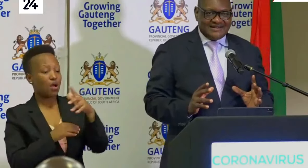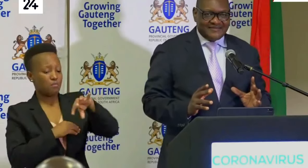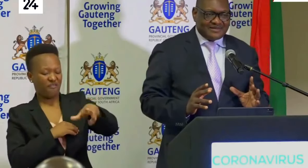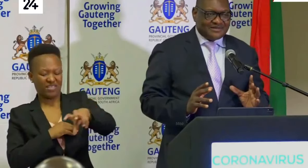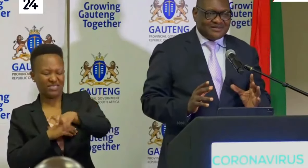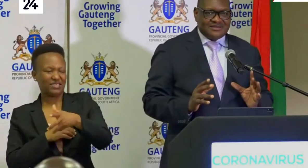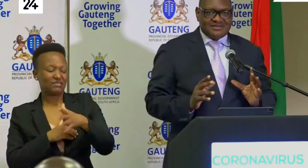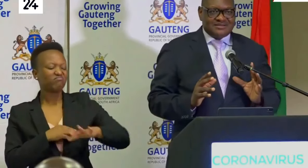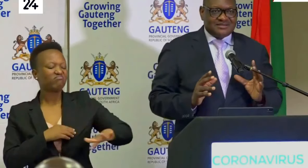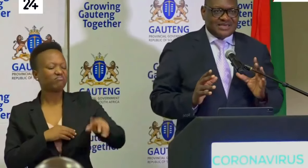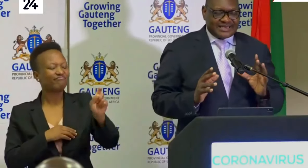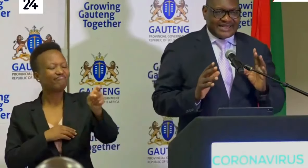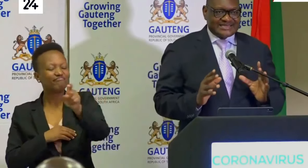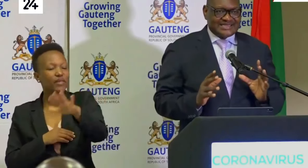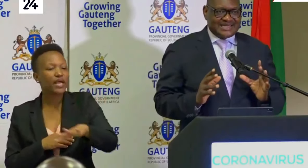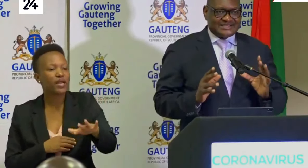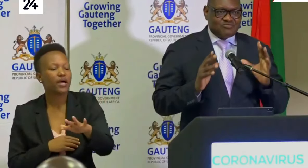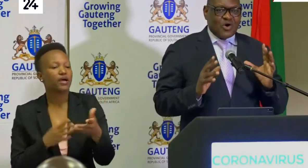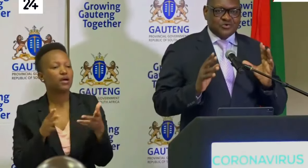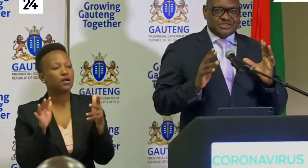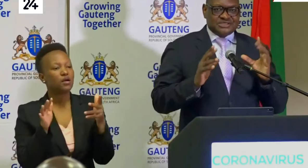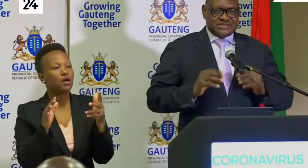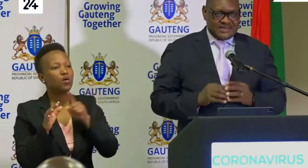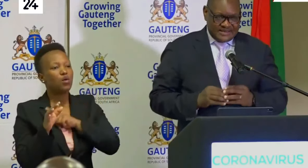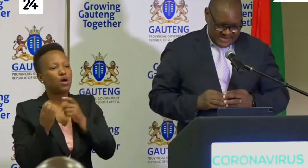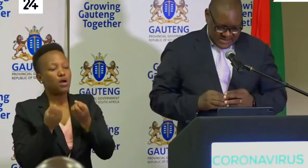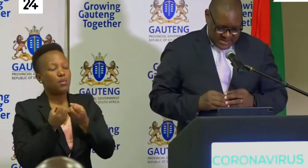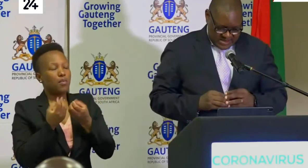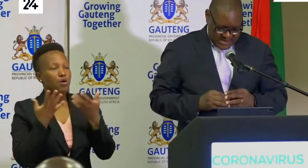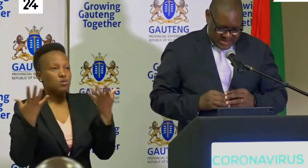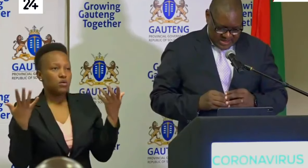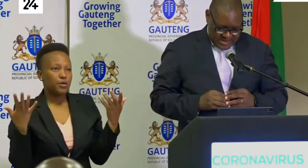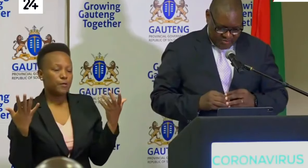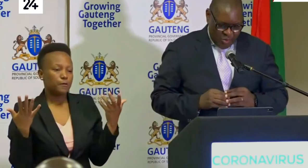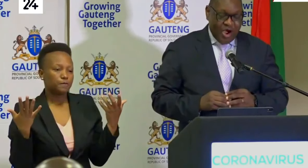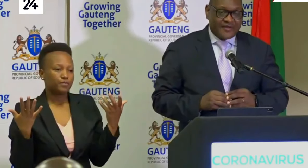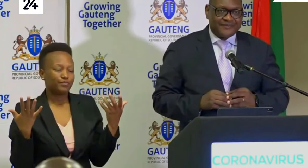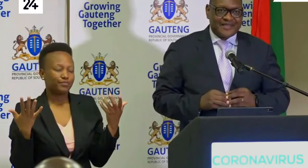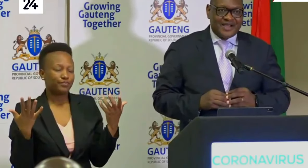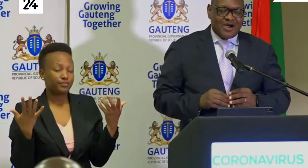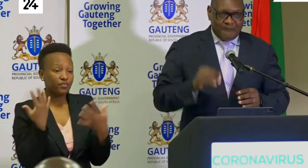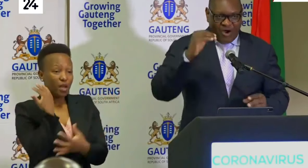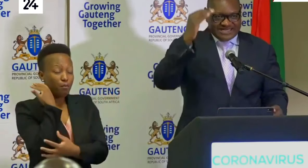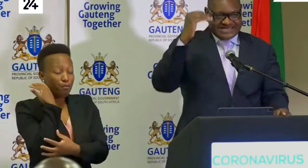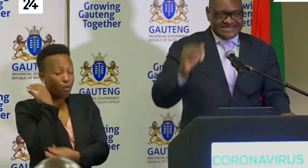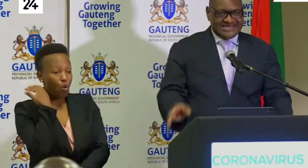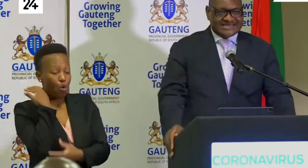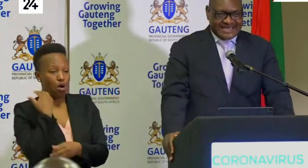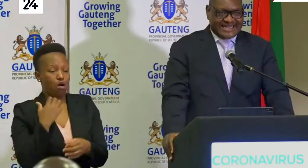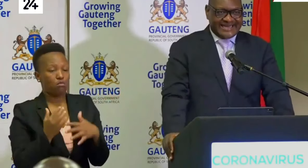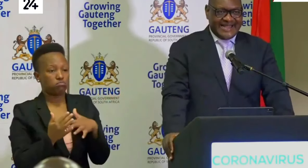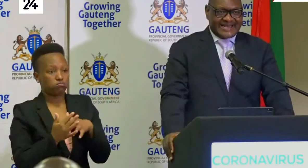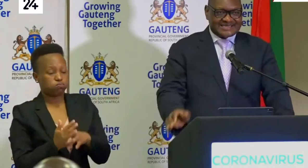are regarded as most poor or poverty